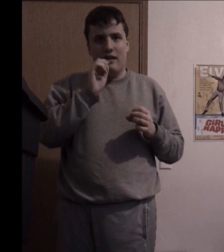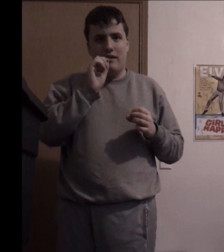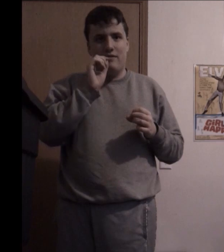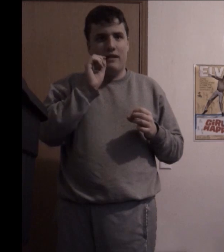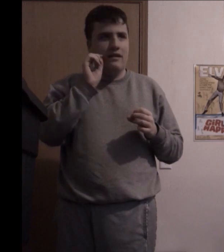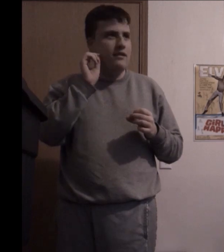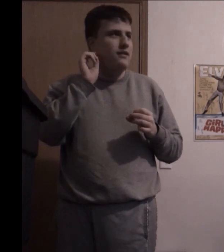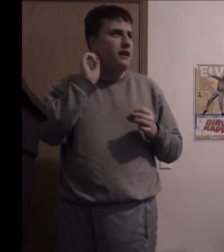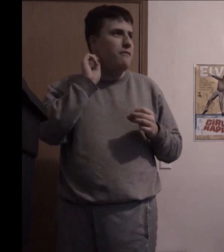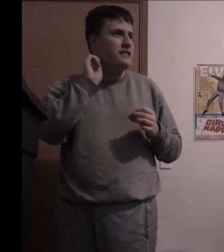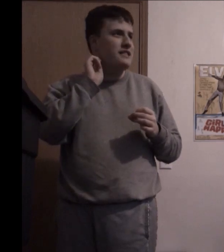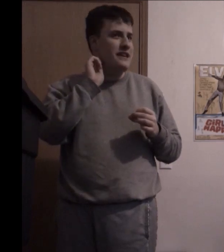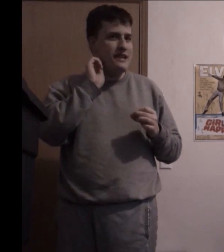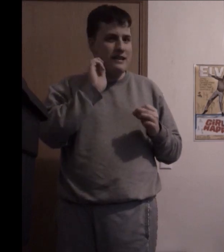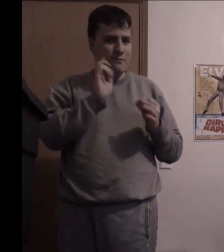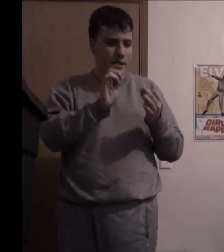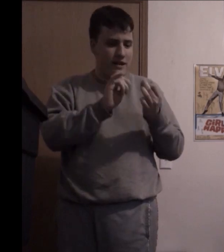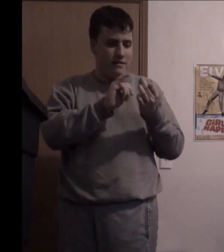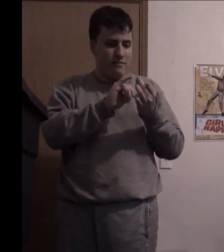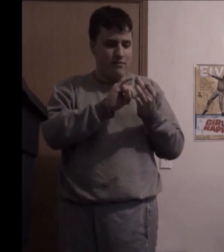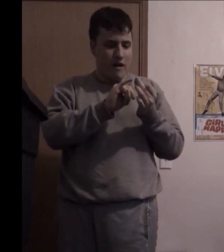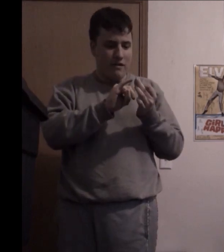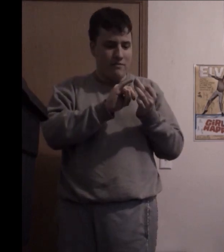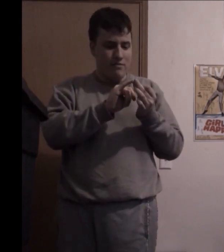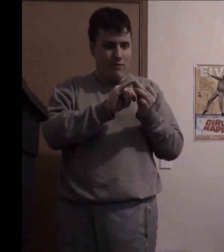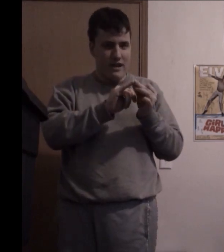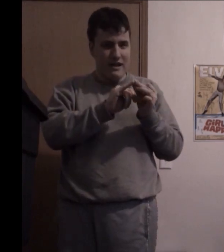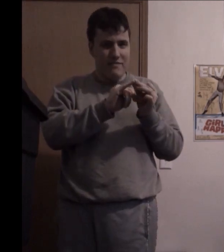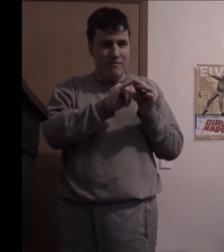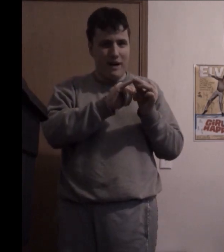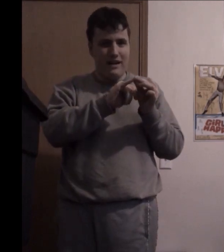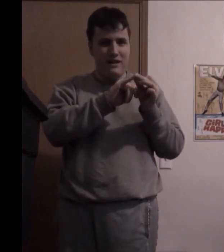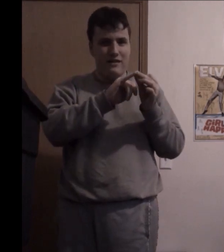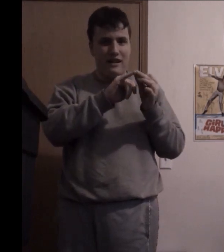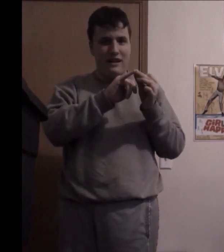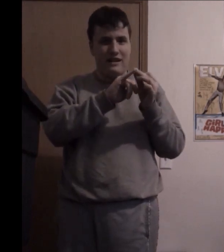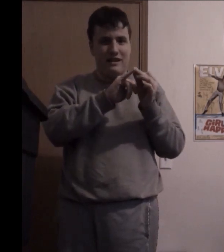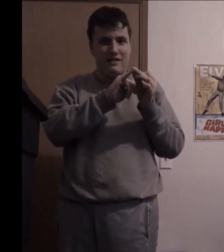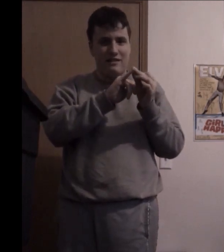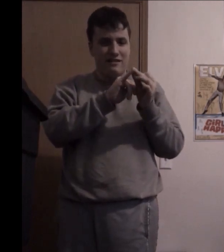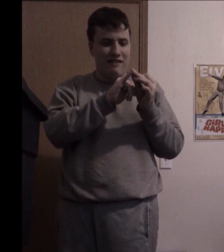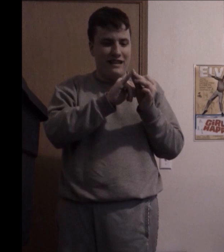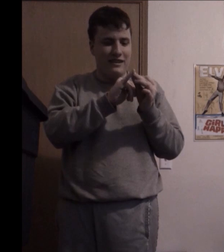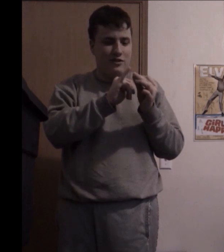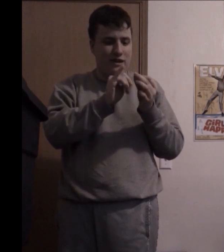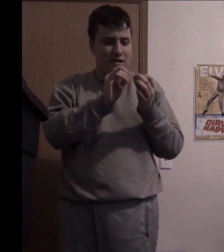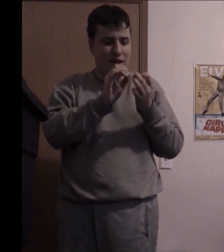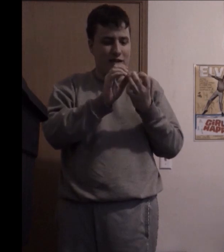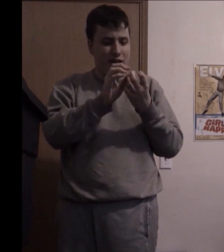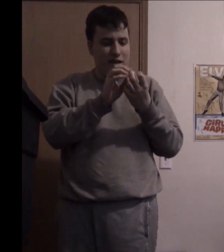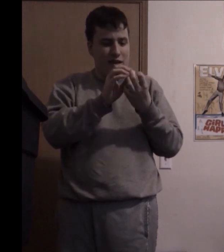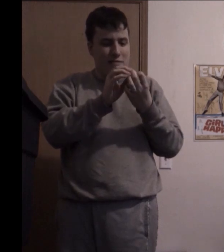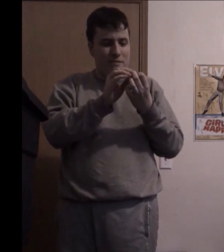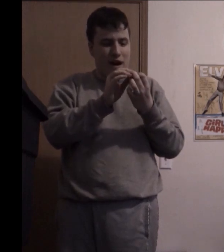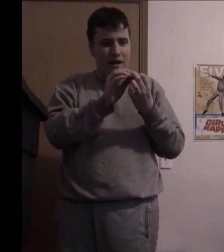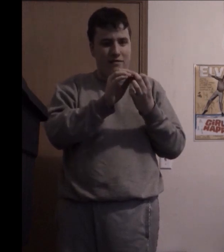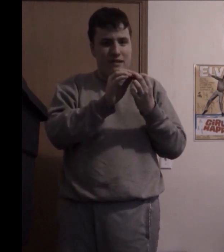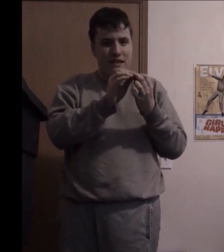And I was thinking we could probably bring it up by doing a classic trick that you might have seen